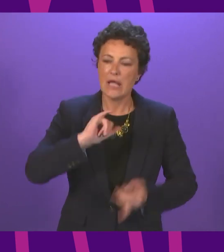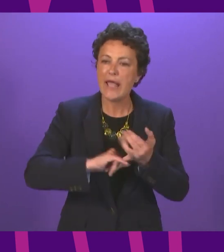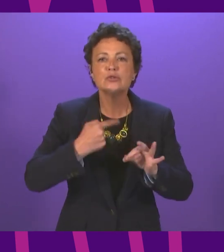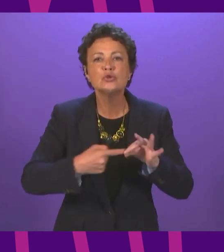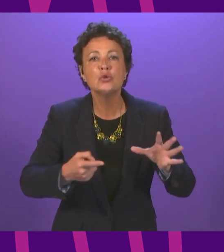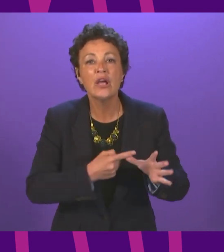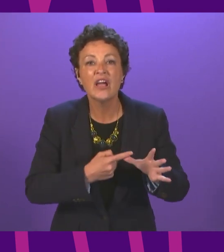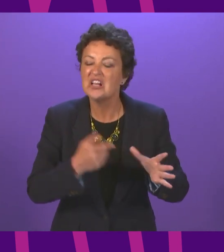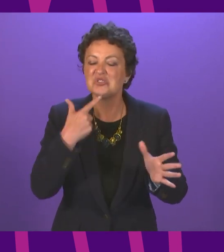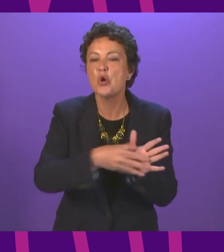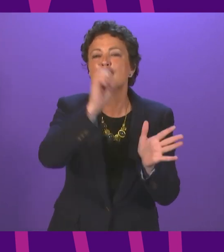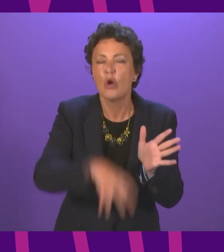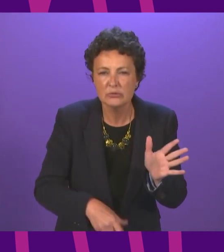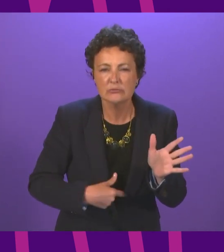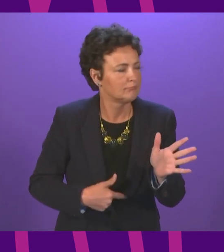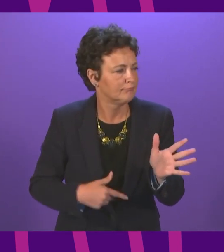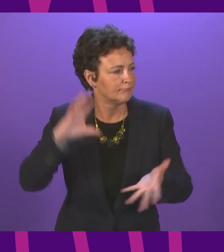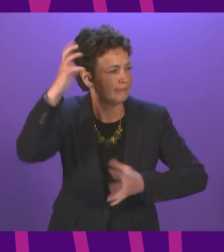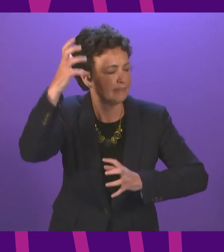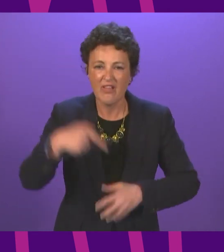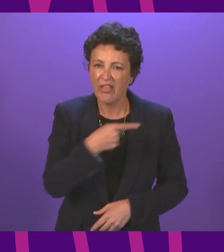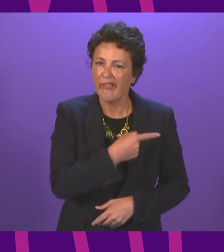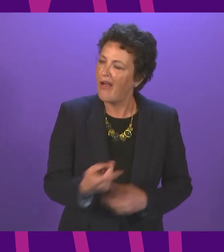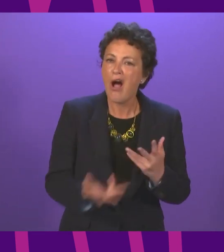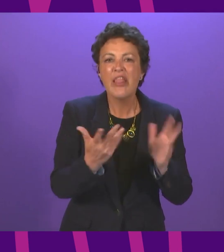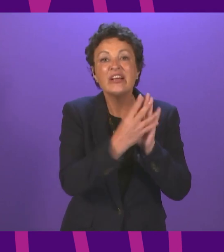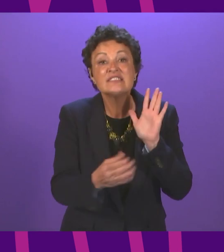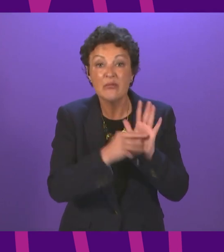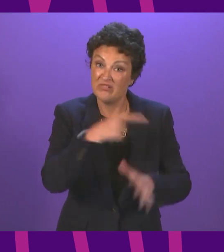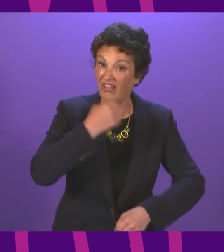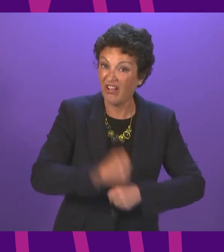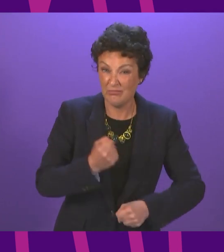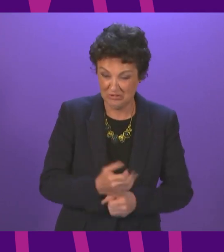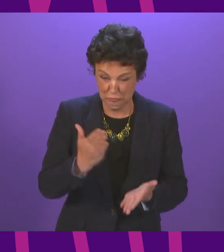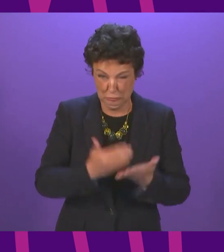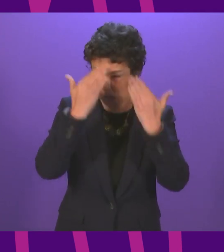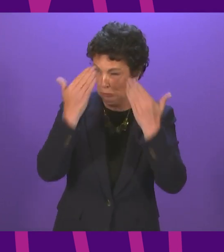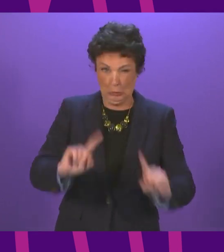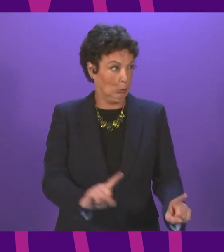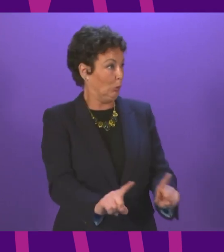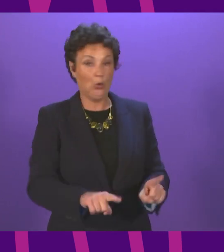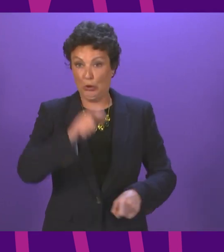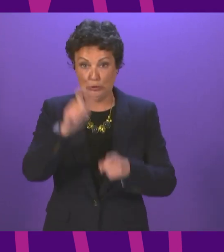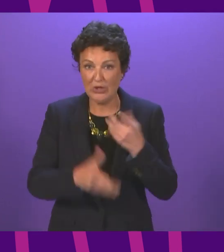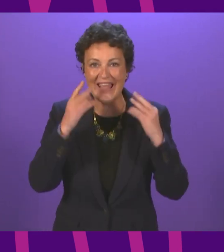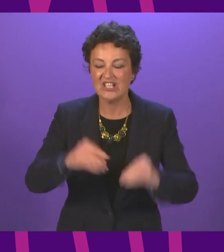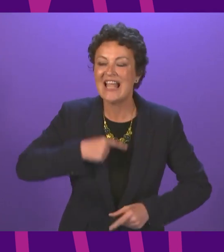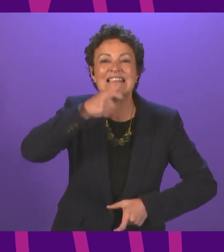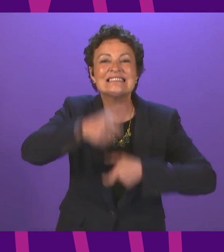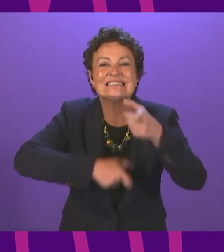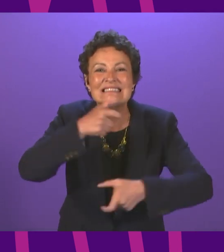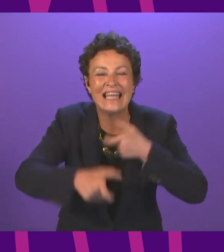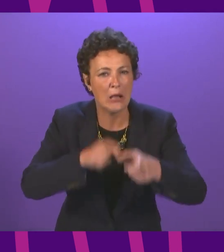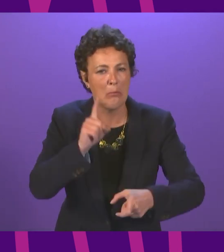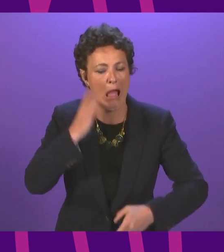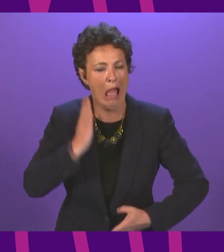SQA, so she scrapped it. It is just another example of a government that has lost its way in education, that says one thing and